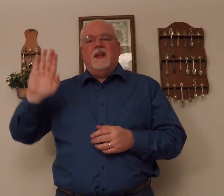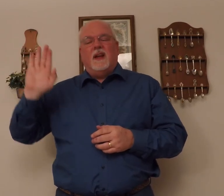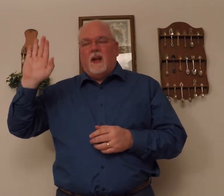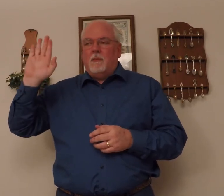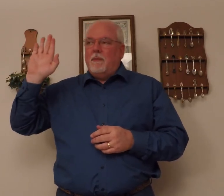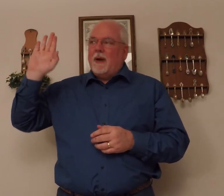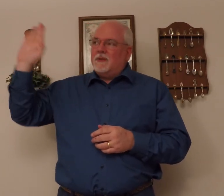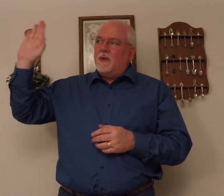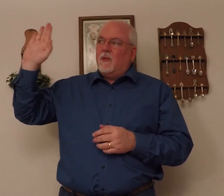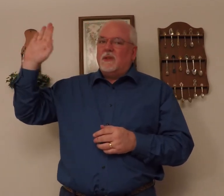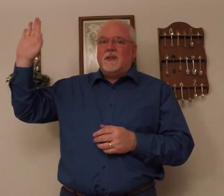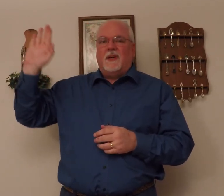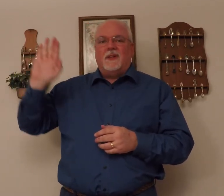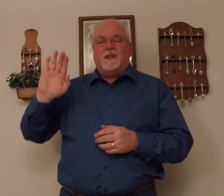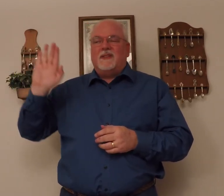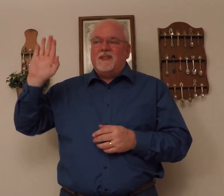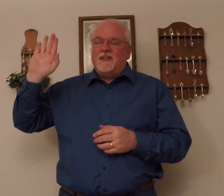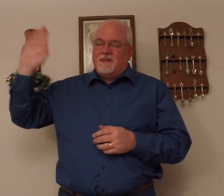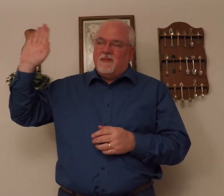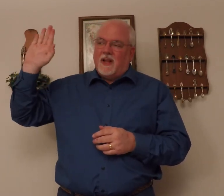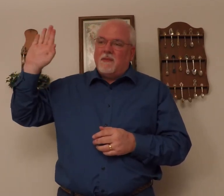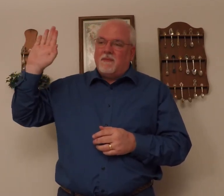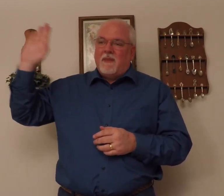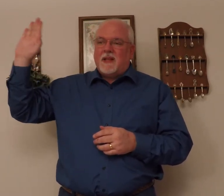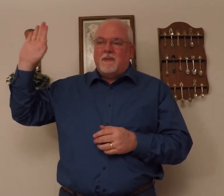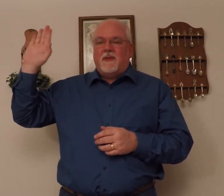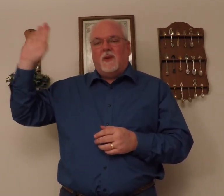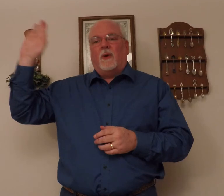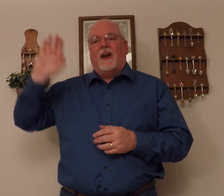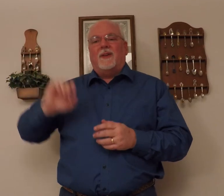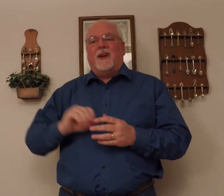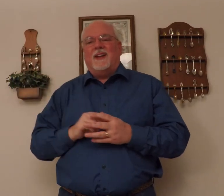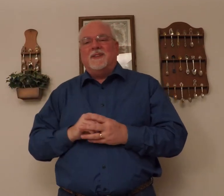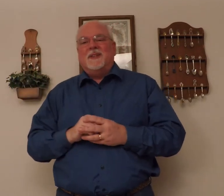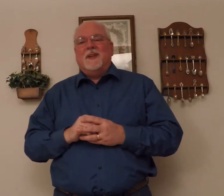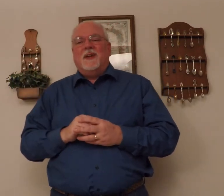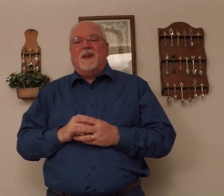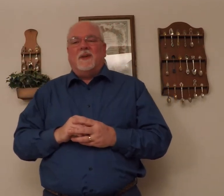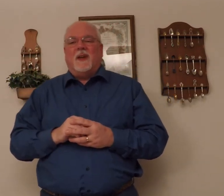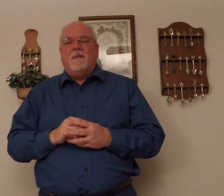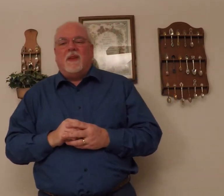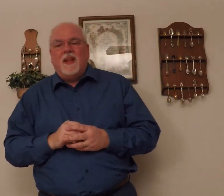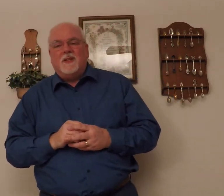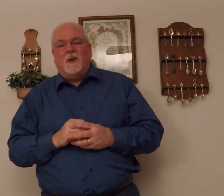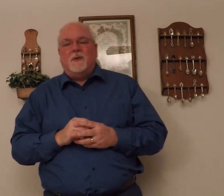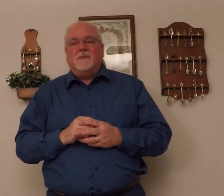I'll bounce it once there, because it makes me heal, right? Right? Okay? His own.